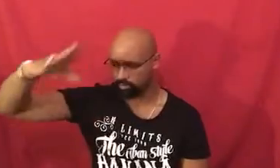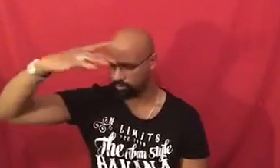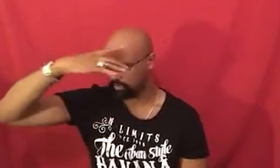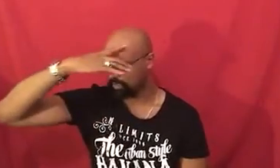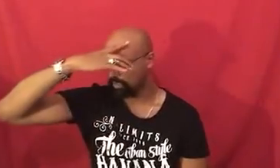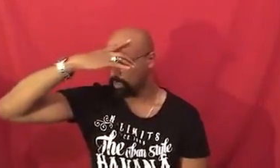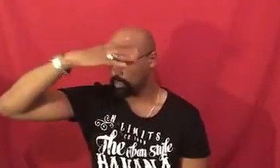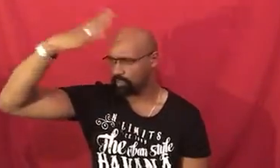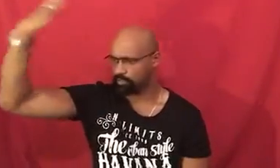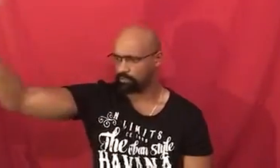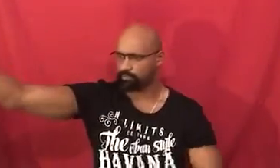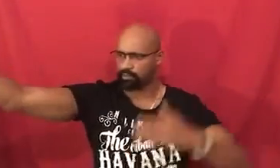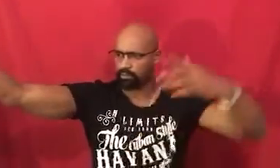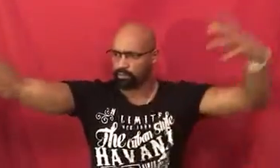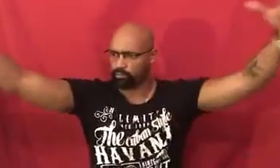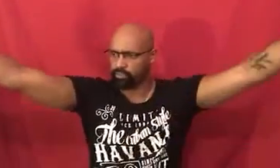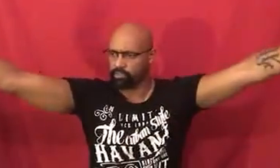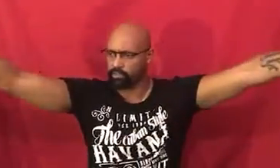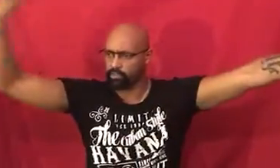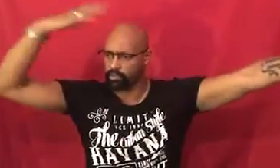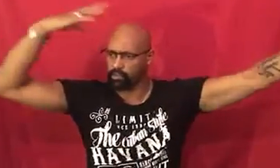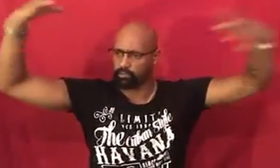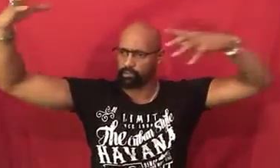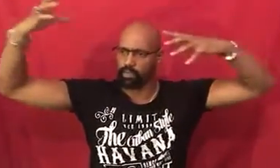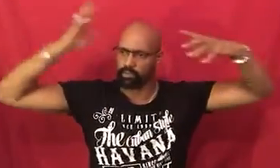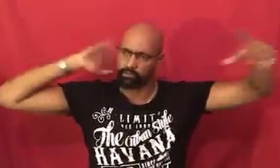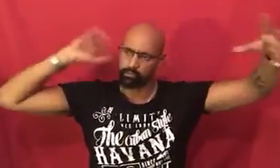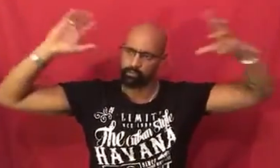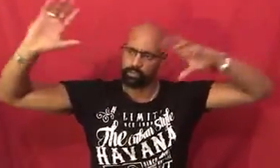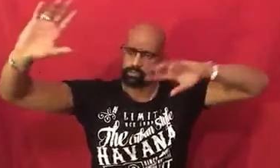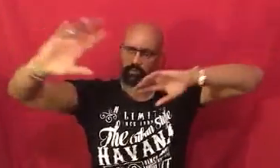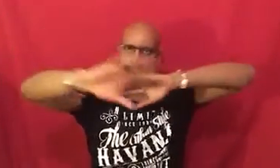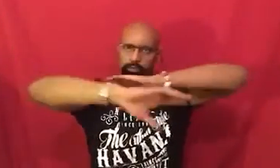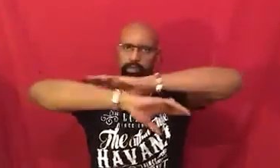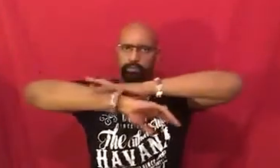is different regions of your mind different regions of your brain